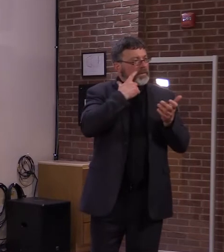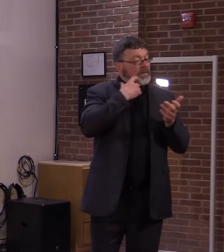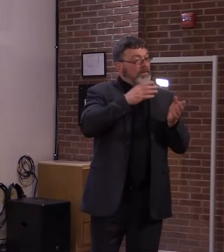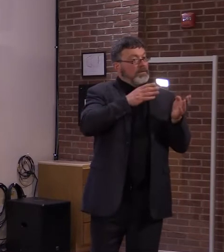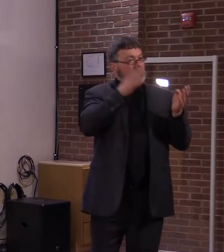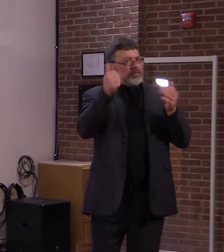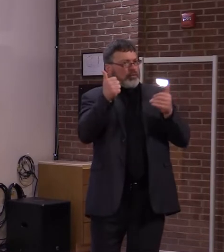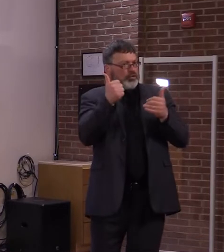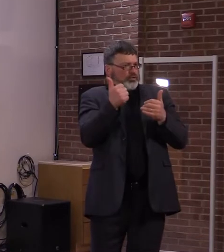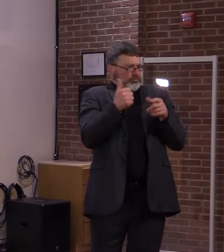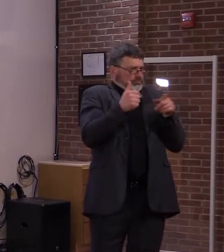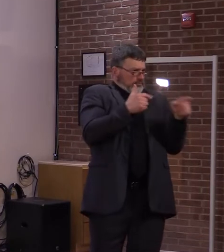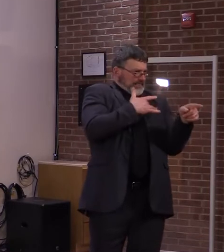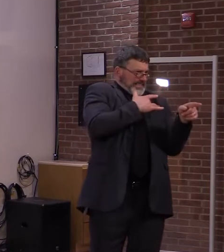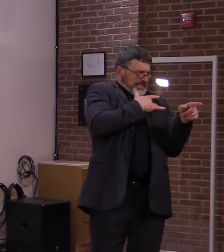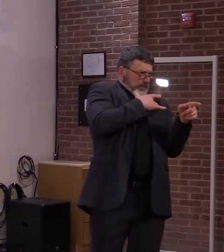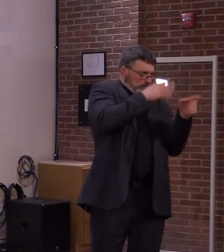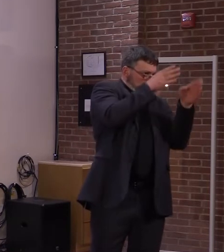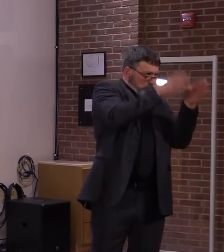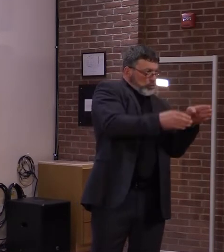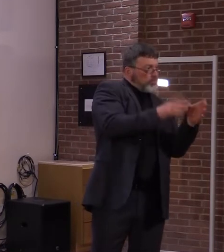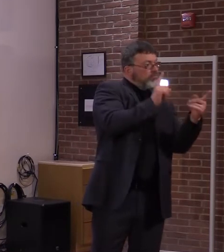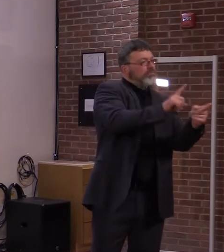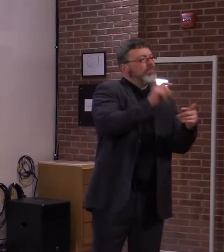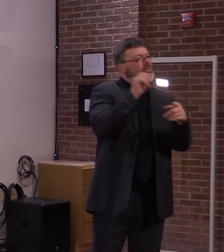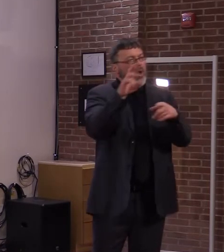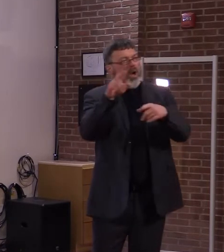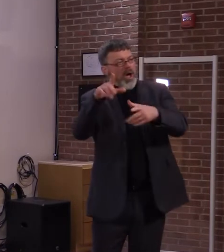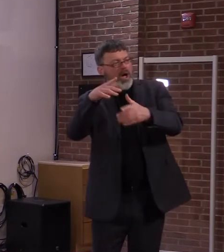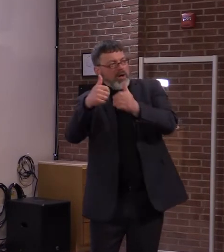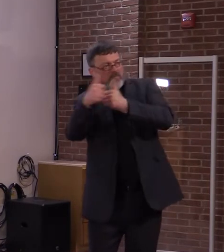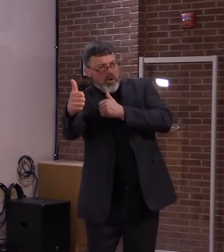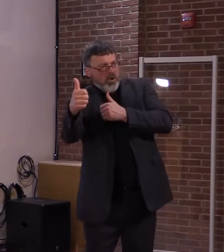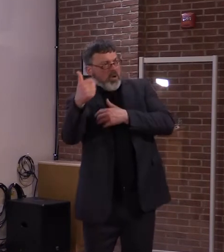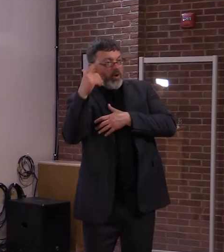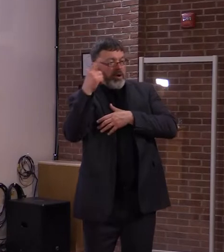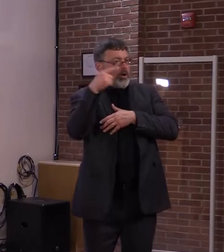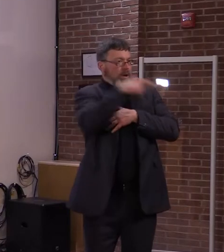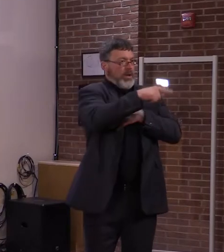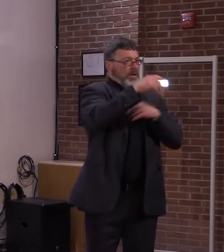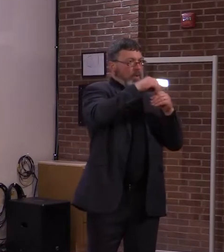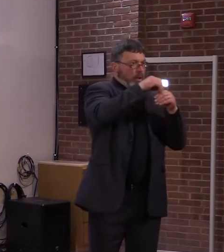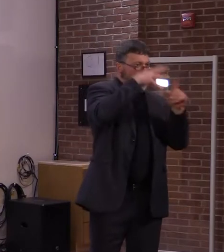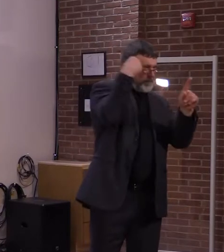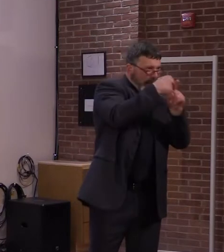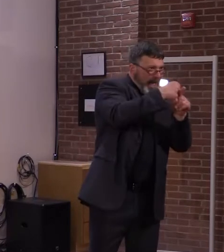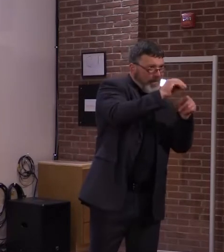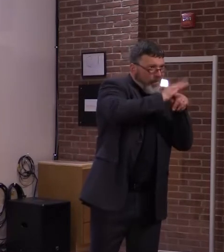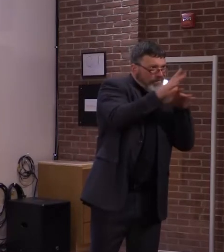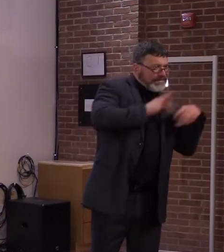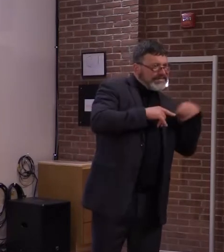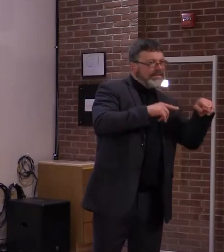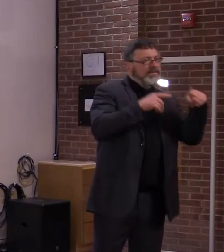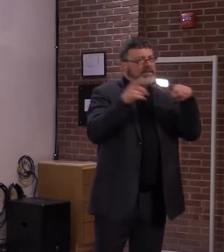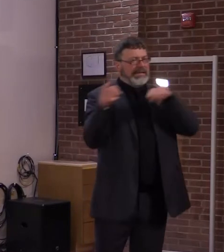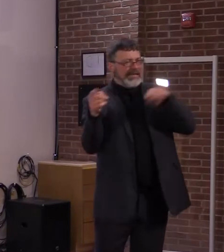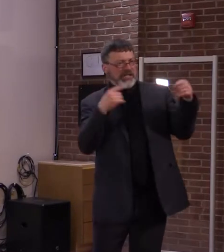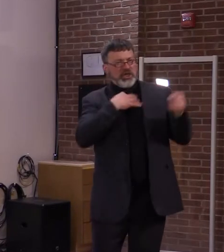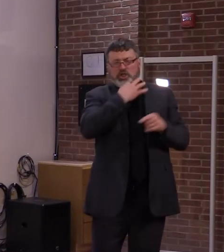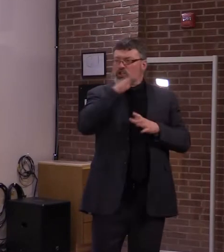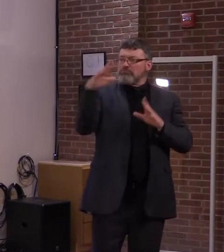of impact on these as well? Again, you know, pre-pandemic, I can go back just